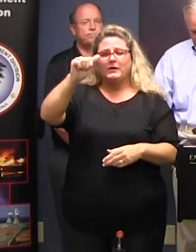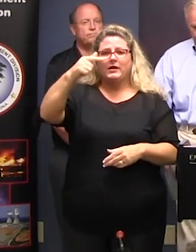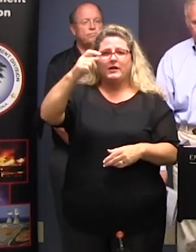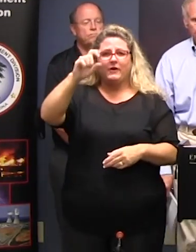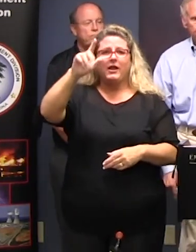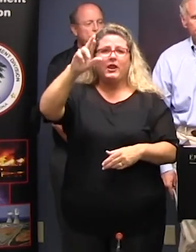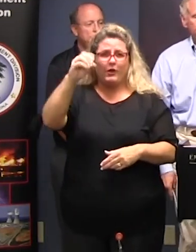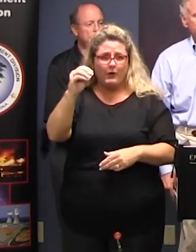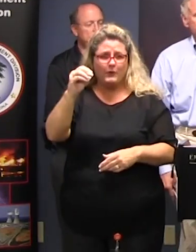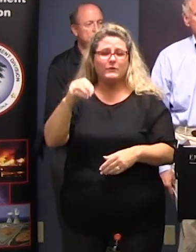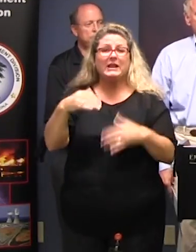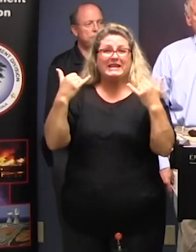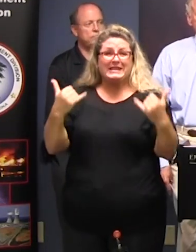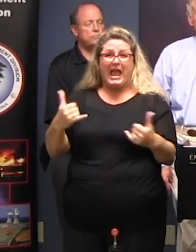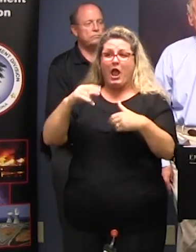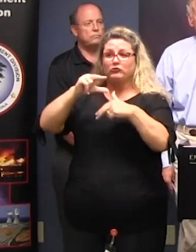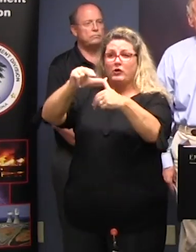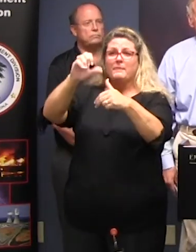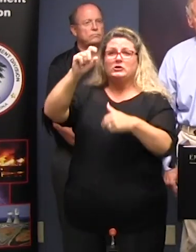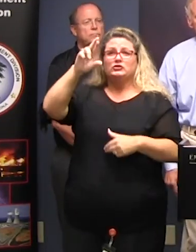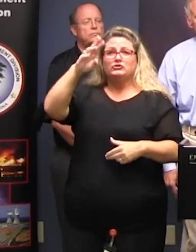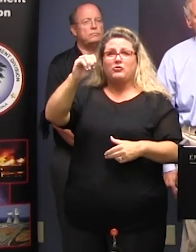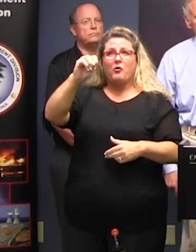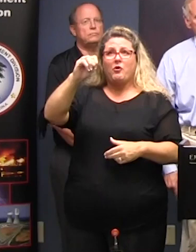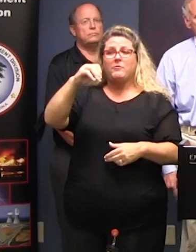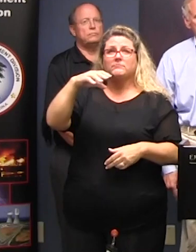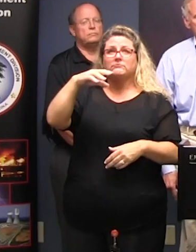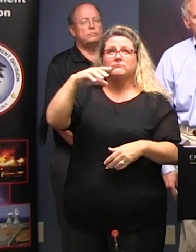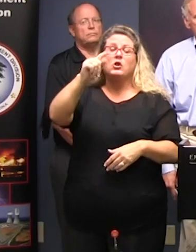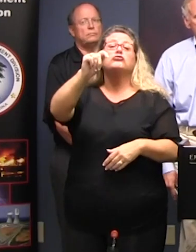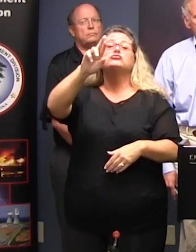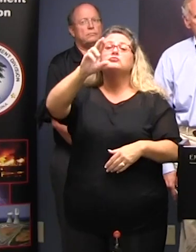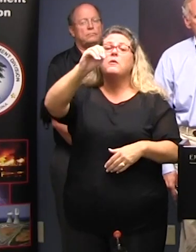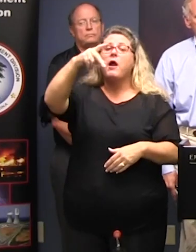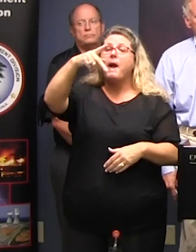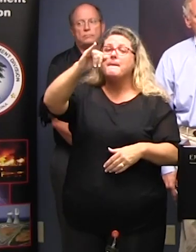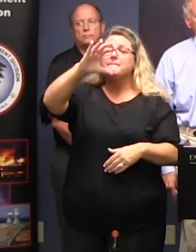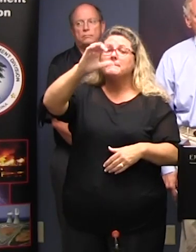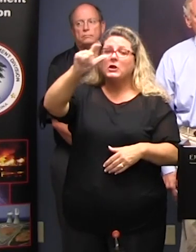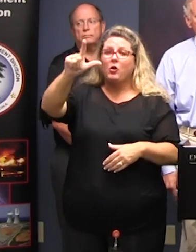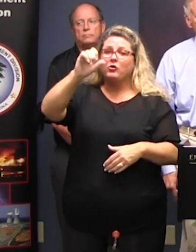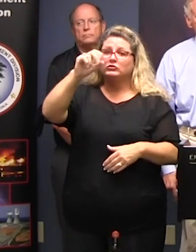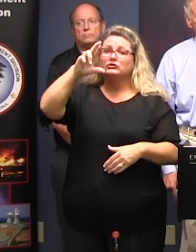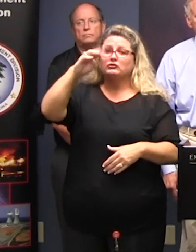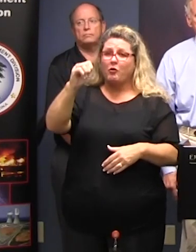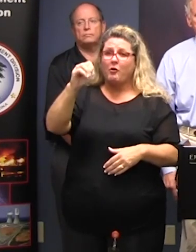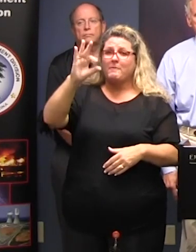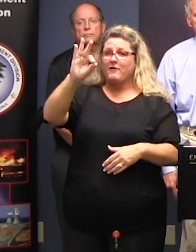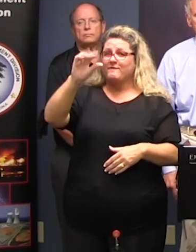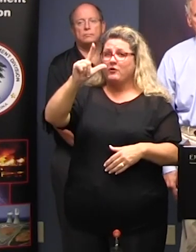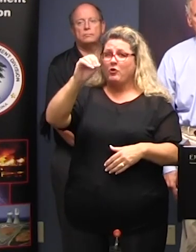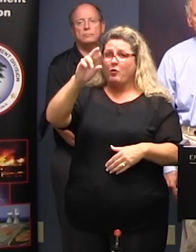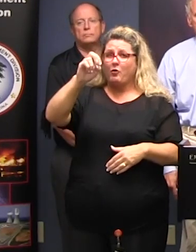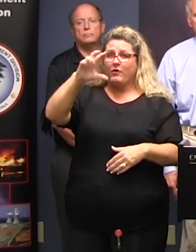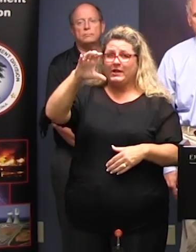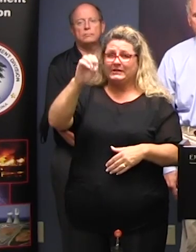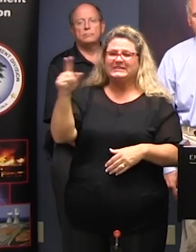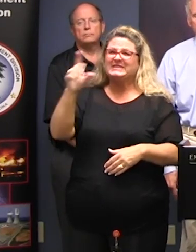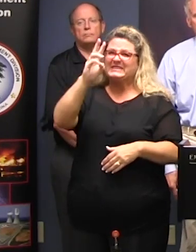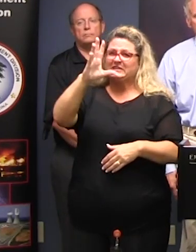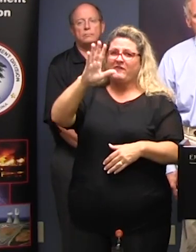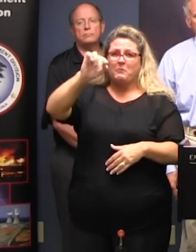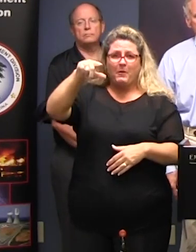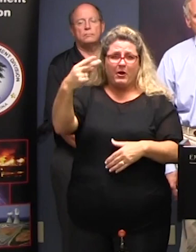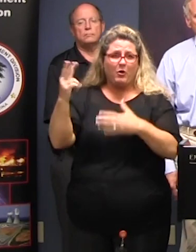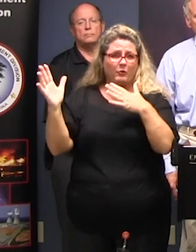so right now Tropical Storm Florence is located out in the central Atlantic with wind speeds of 65 miles per hour it will